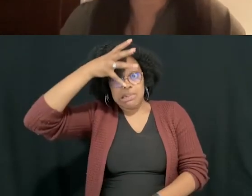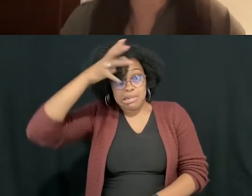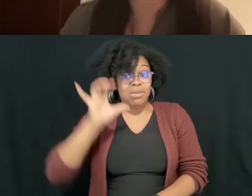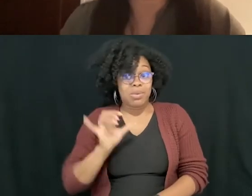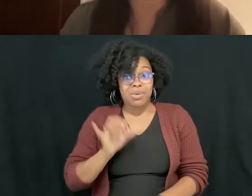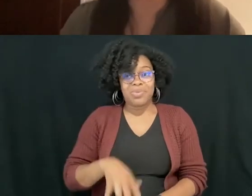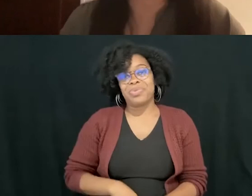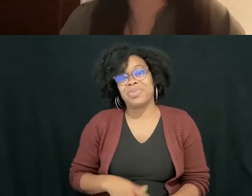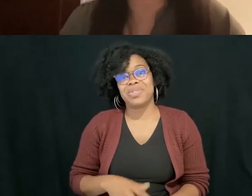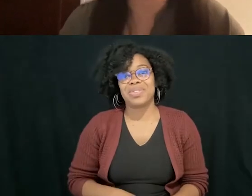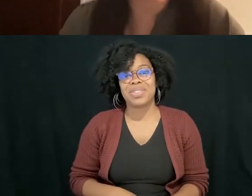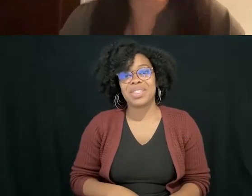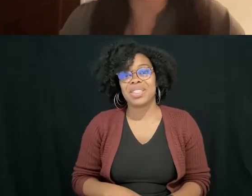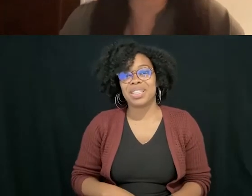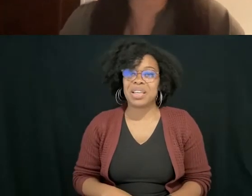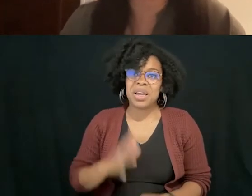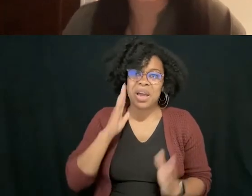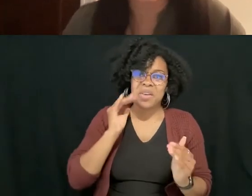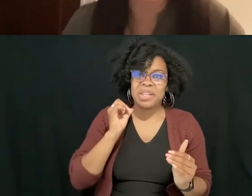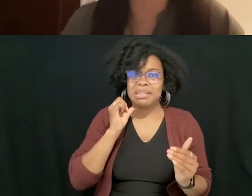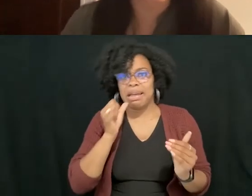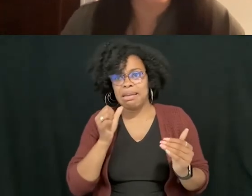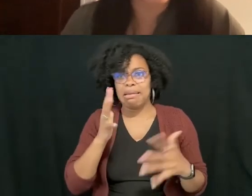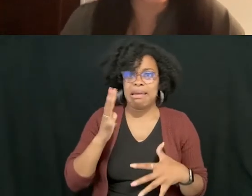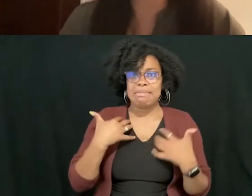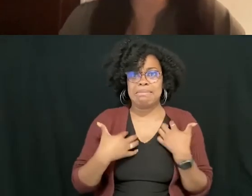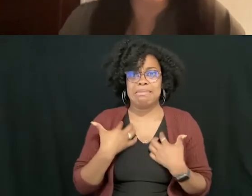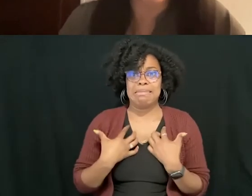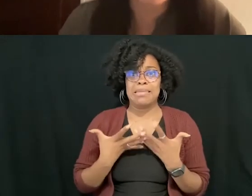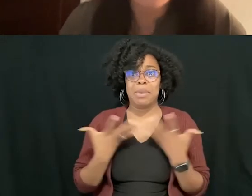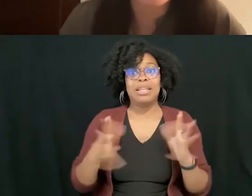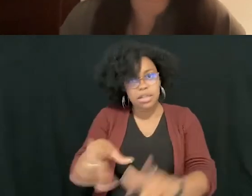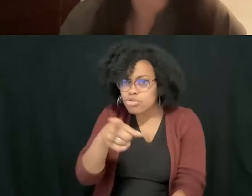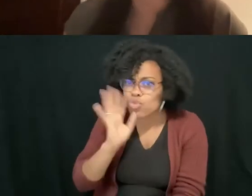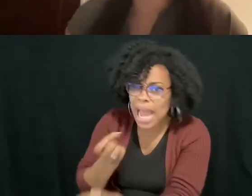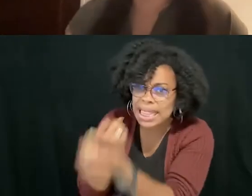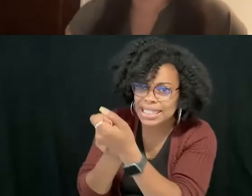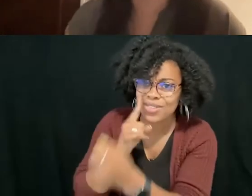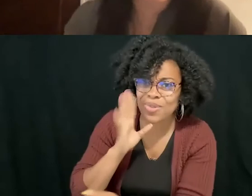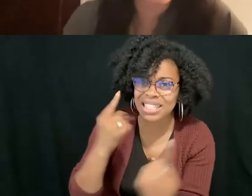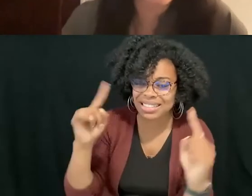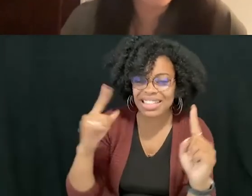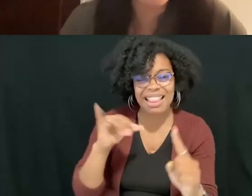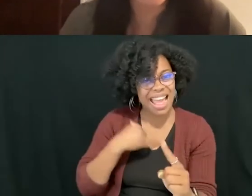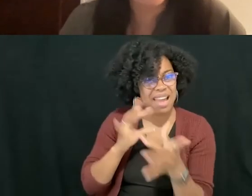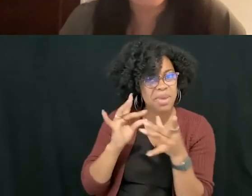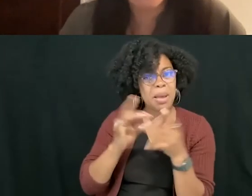hopefully not. Yeah, yeah, so much. You, you've got this. Like I said, so many great resources